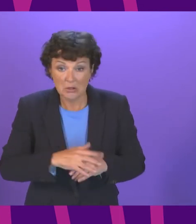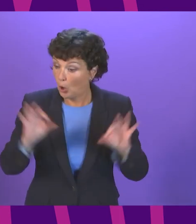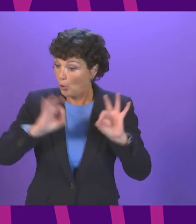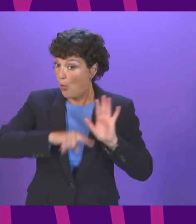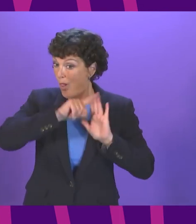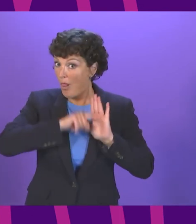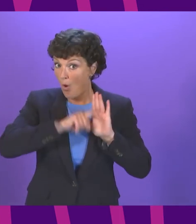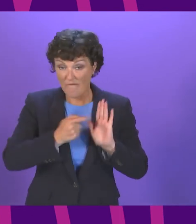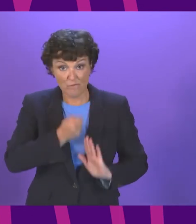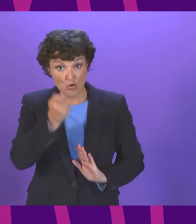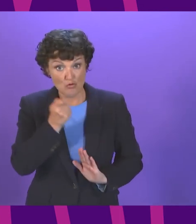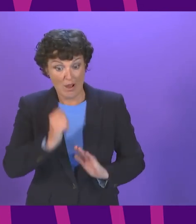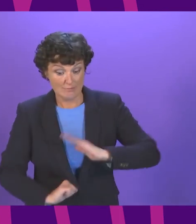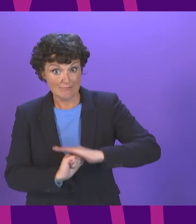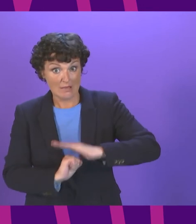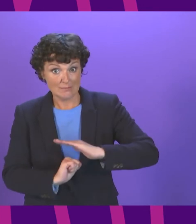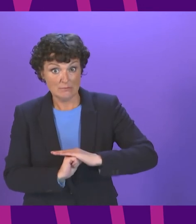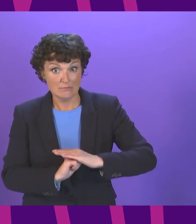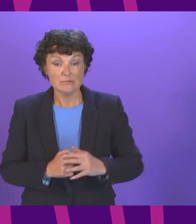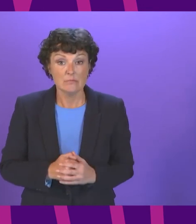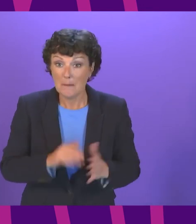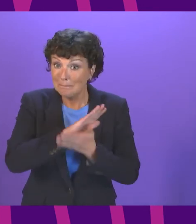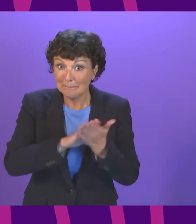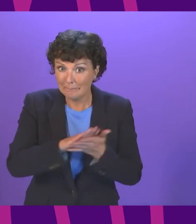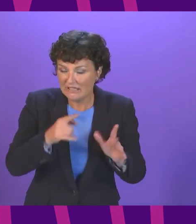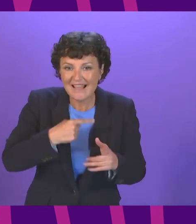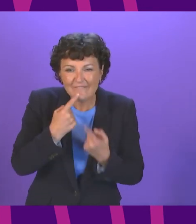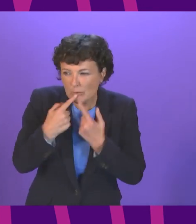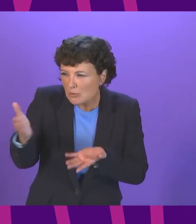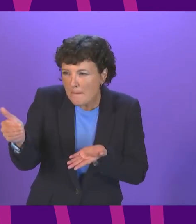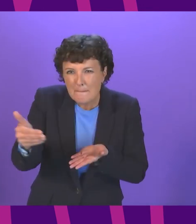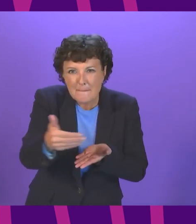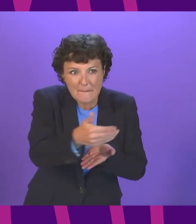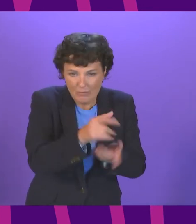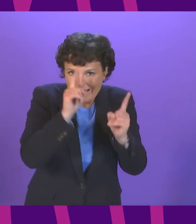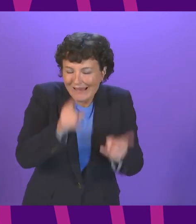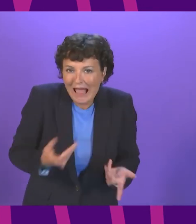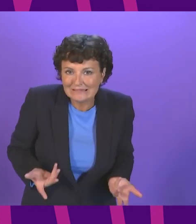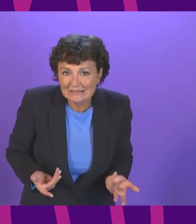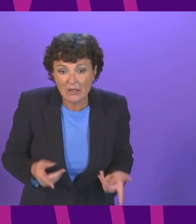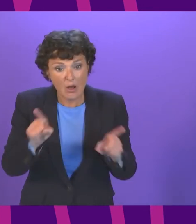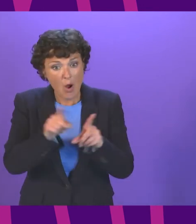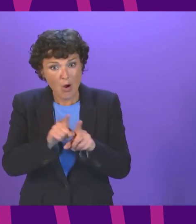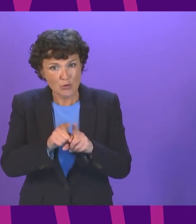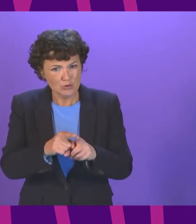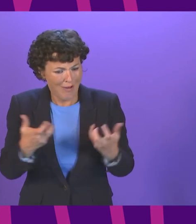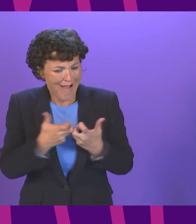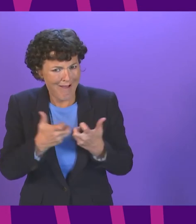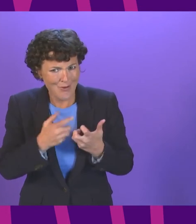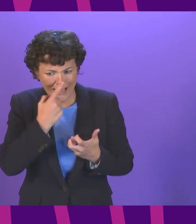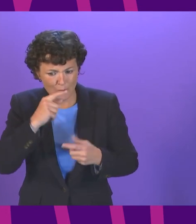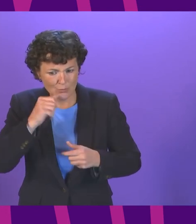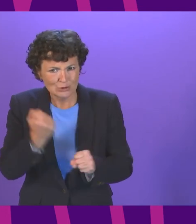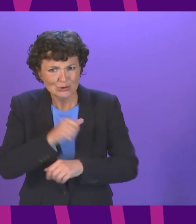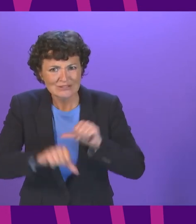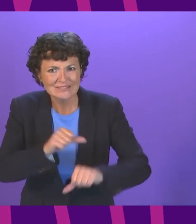controls mean vital data won't start to be collected and like the planning and transport bills in the last session their implementation is then